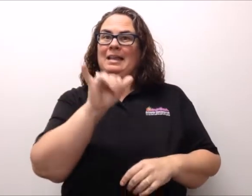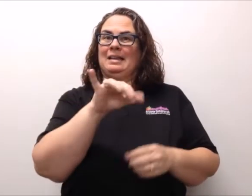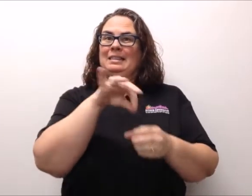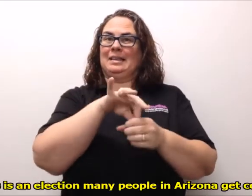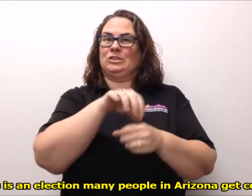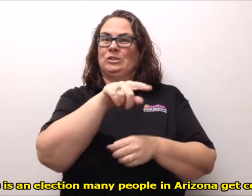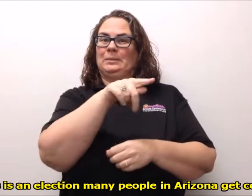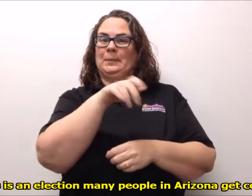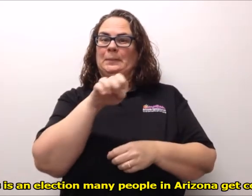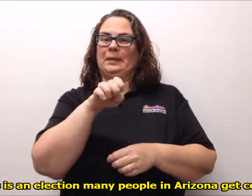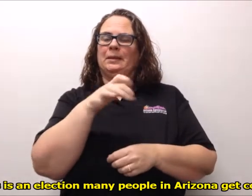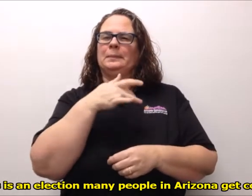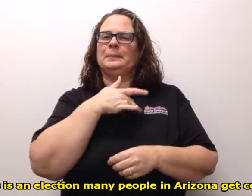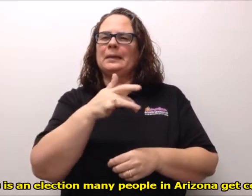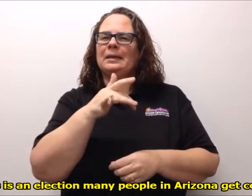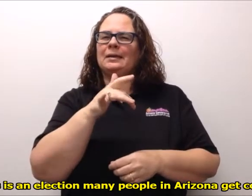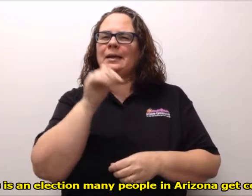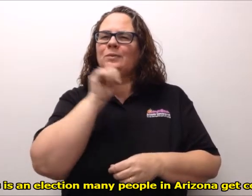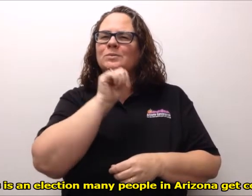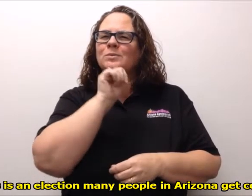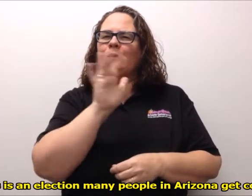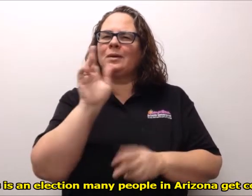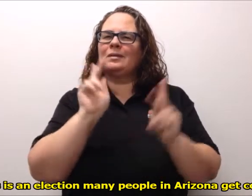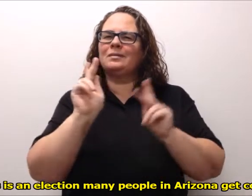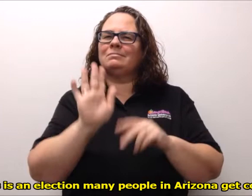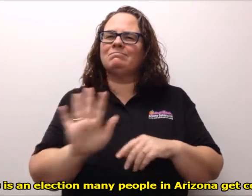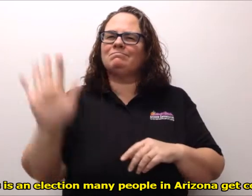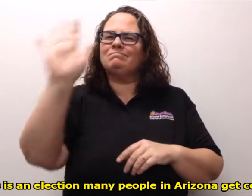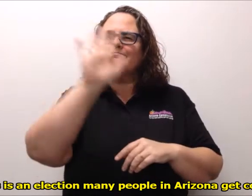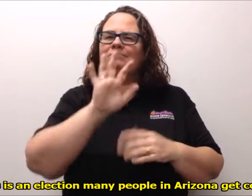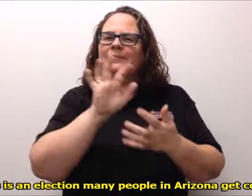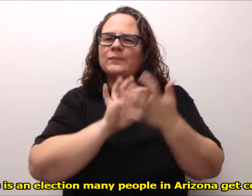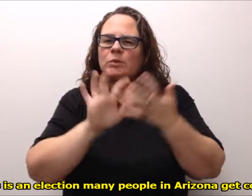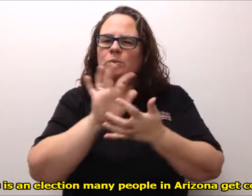This is an election many people in Arizona get confused by.